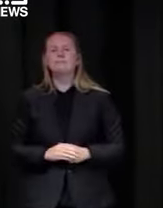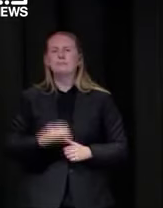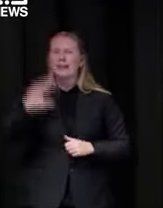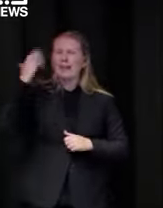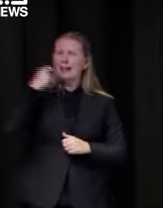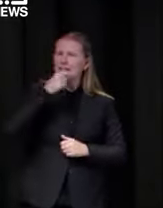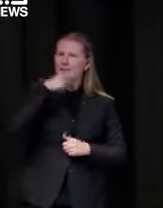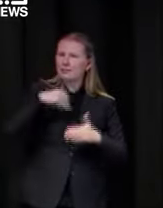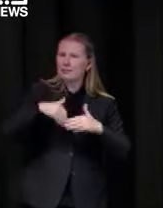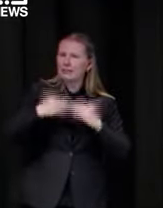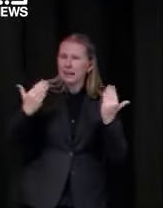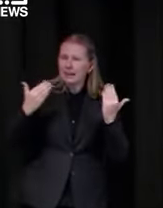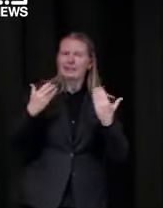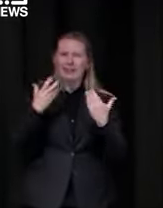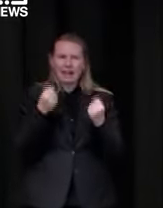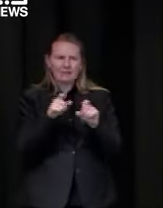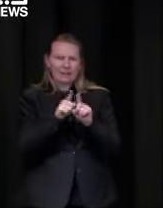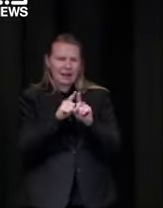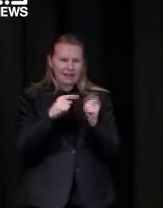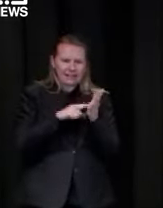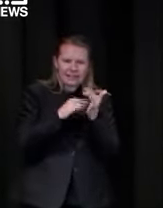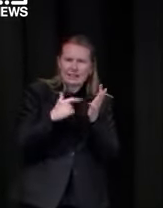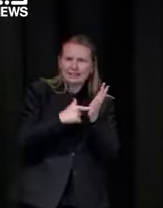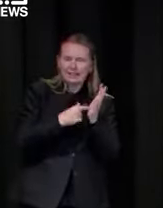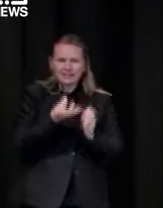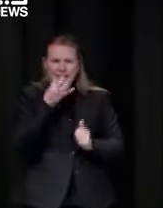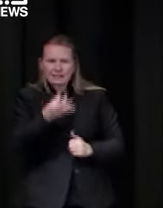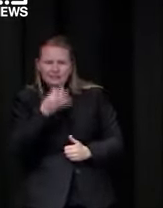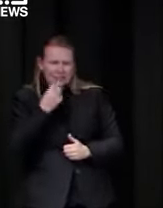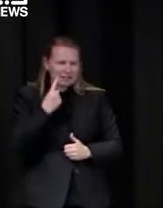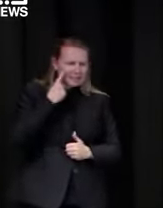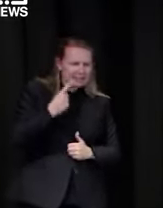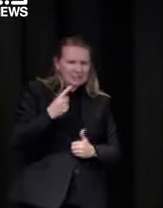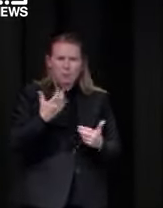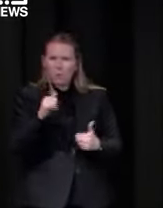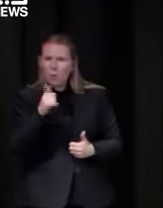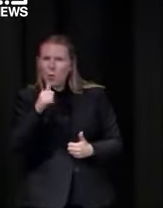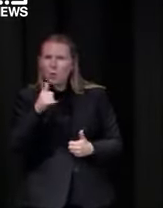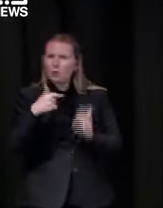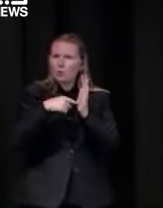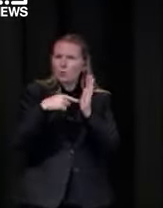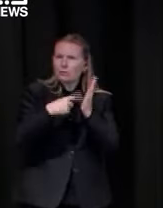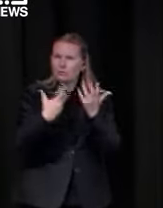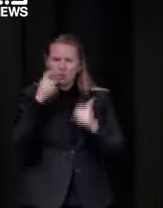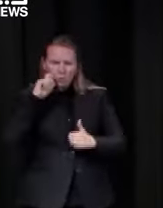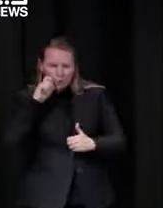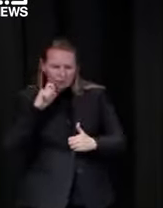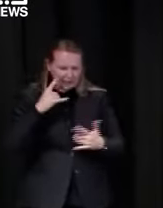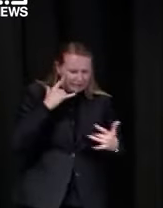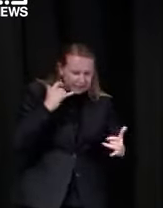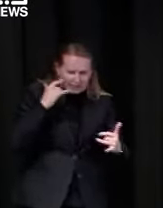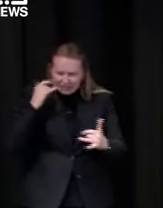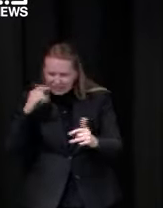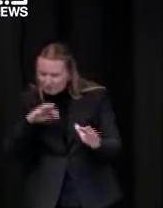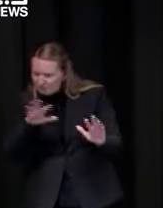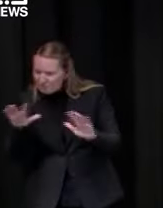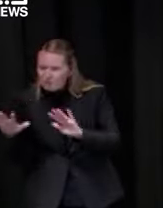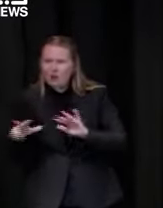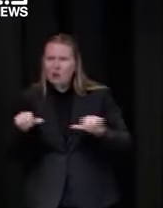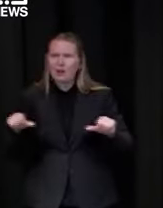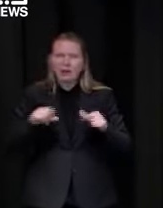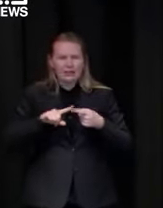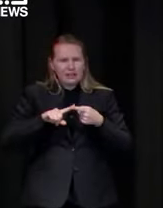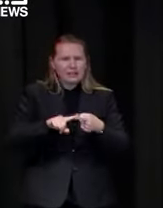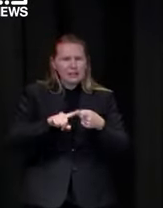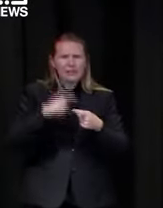of surveillance testing figures pull up some some indications of concern which on subsequent testing we've managed to remove from our investigations it's a really